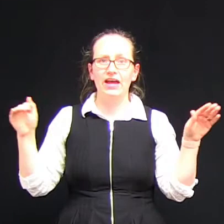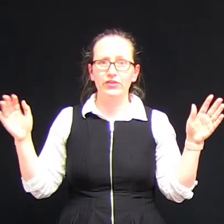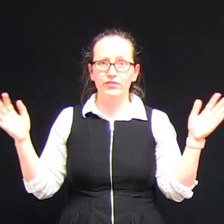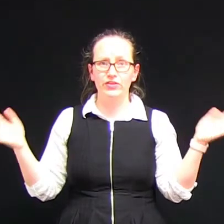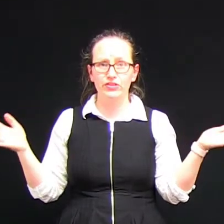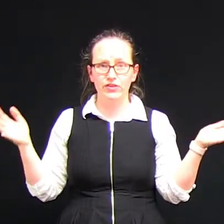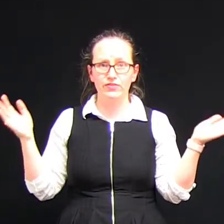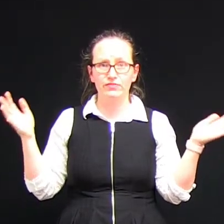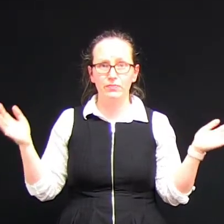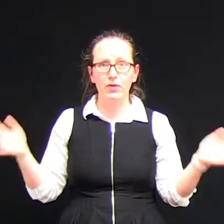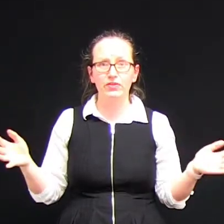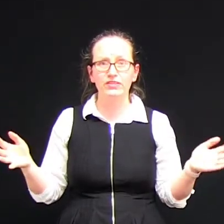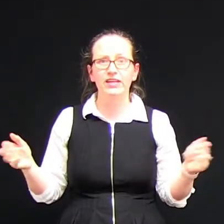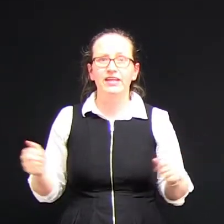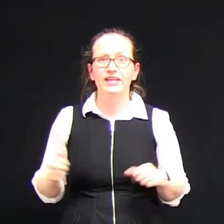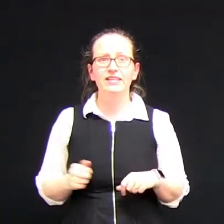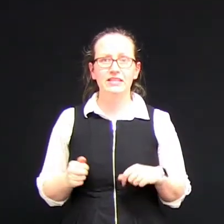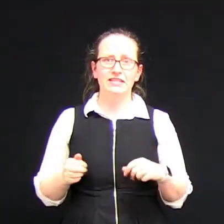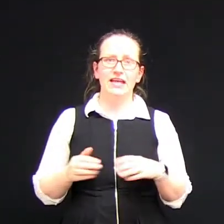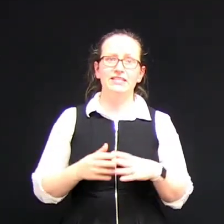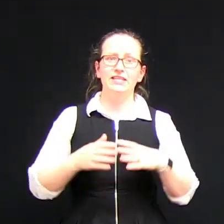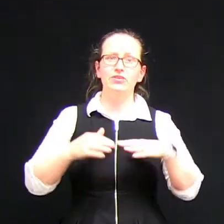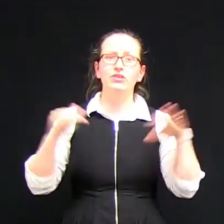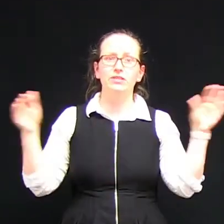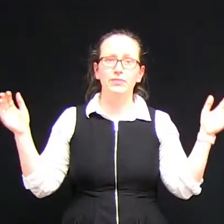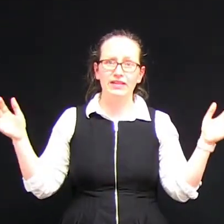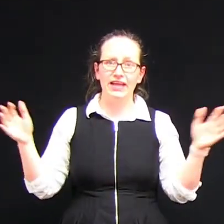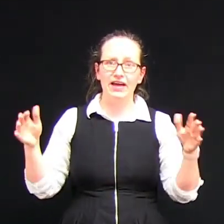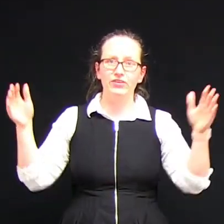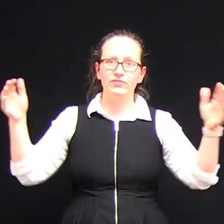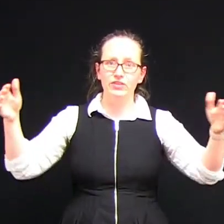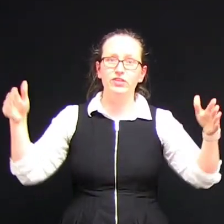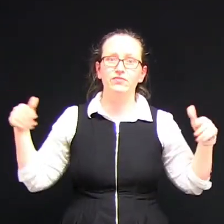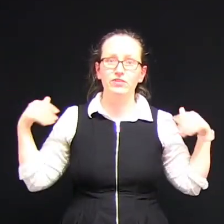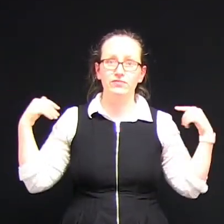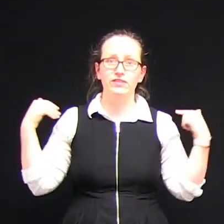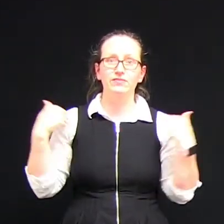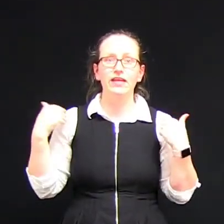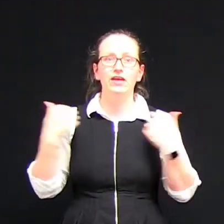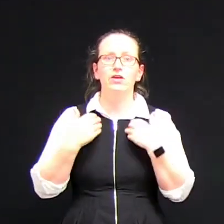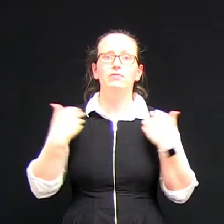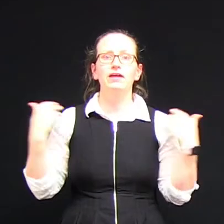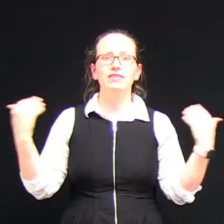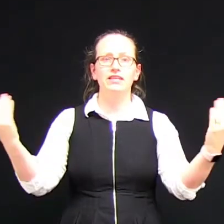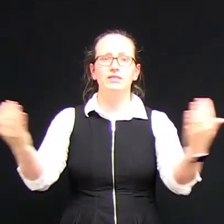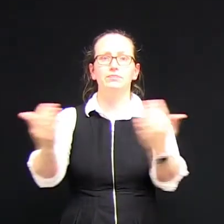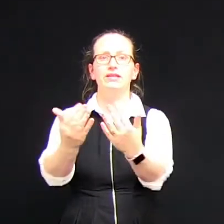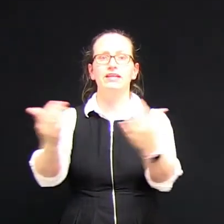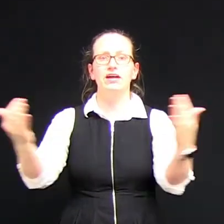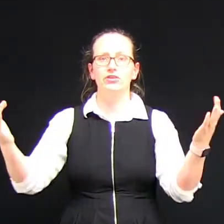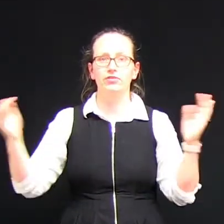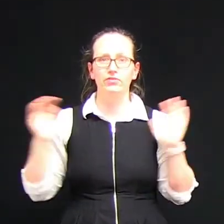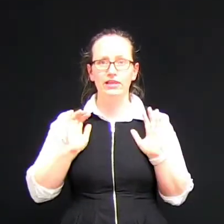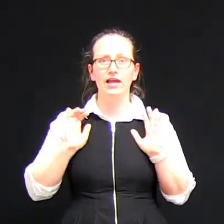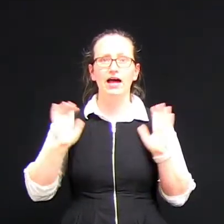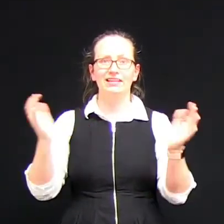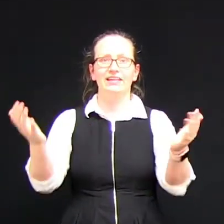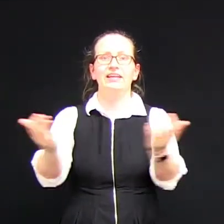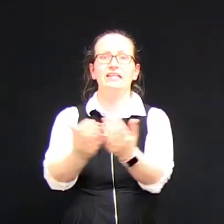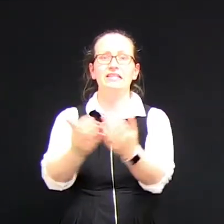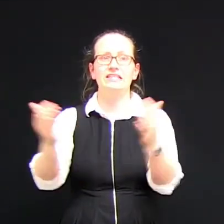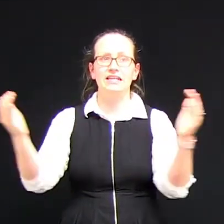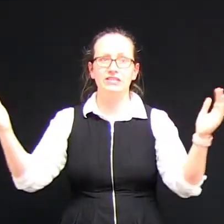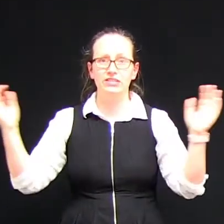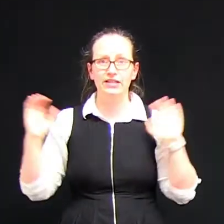spreading out over the surface of a pond. In this case they're not spreading out over the surface of a sphere, rather they're spreading out over a